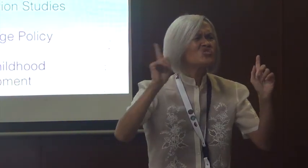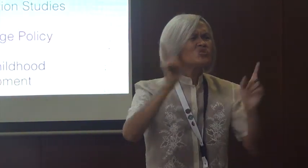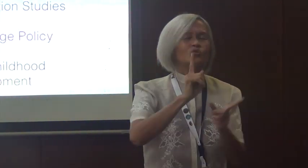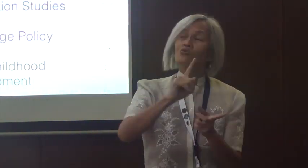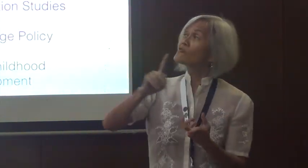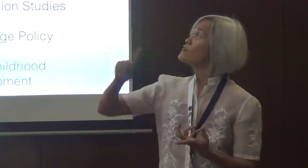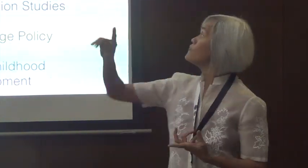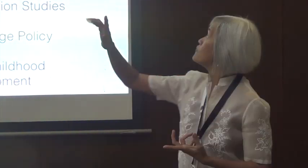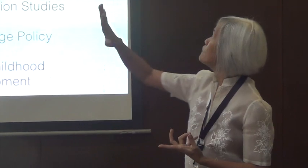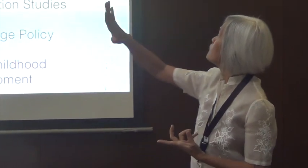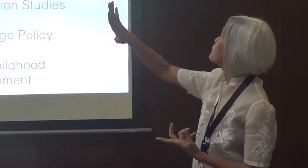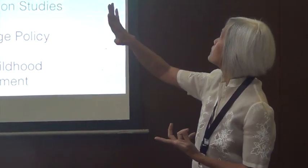So what were they about?